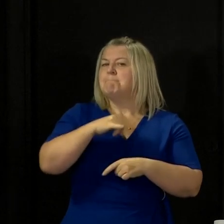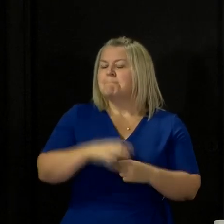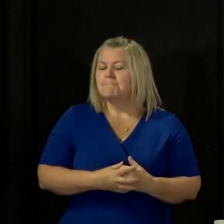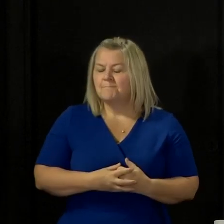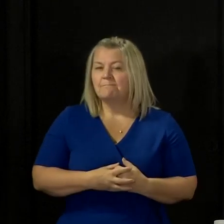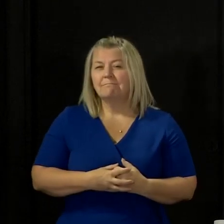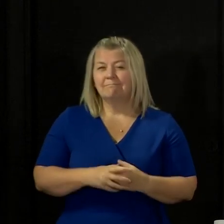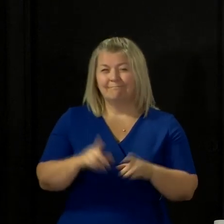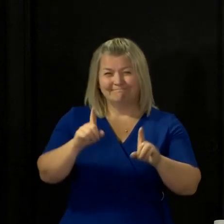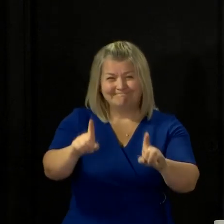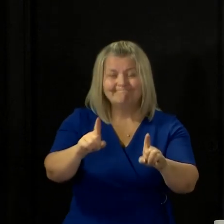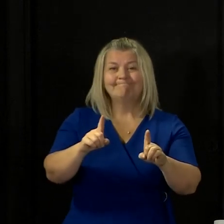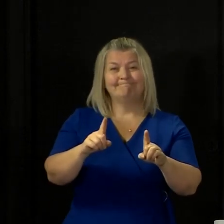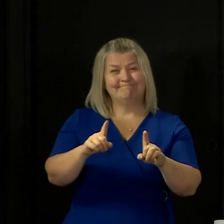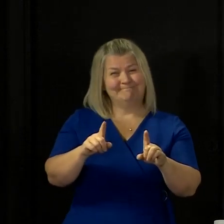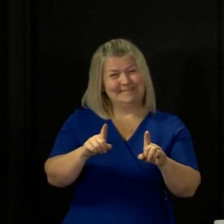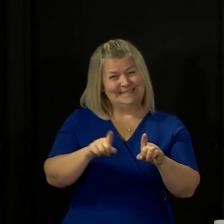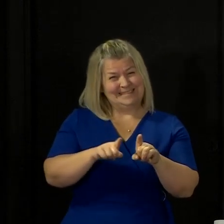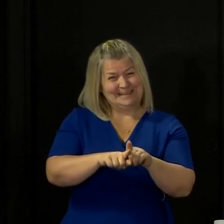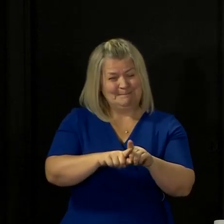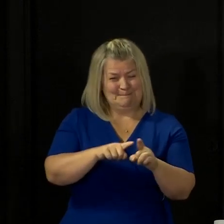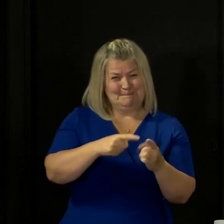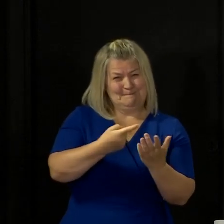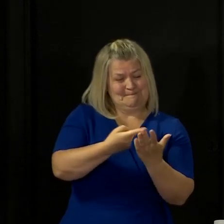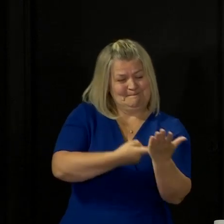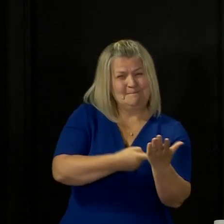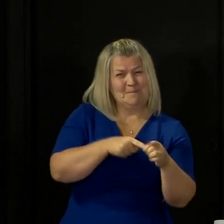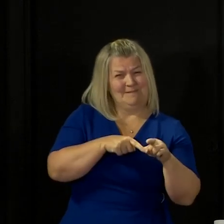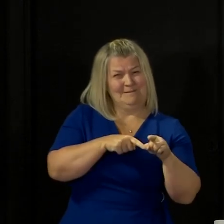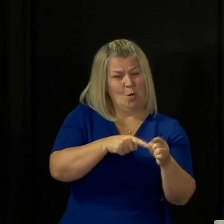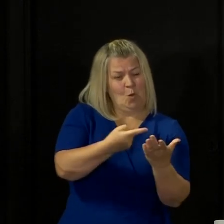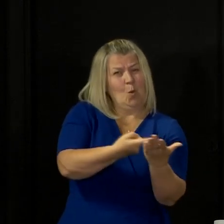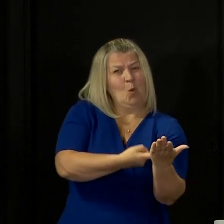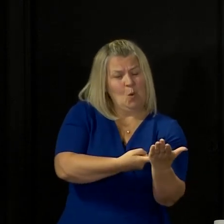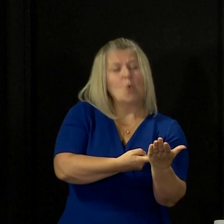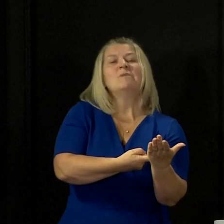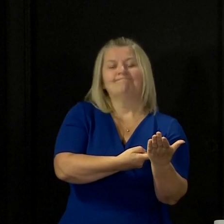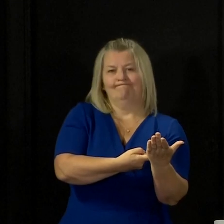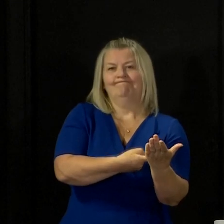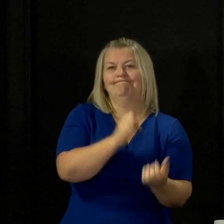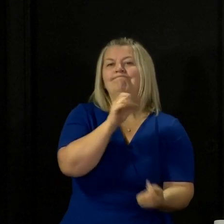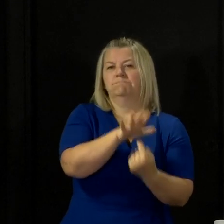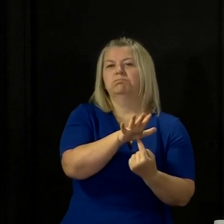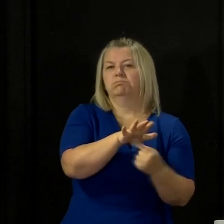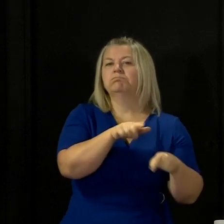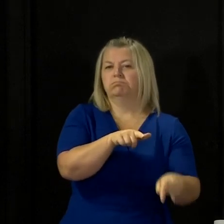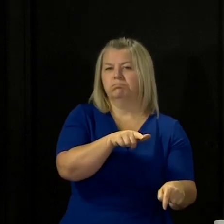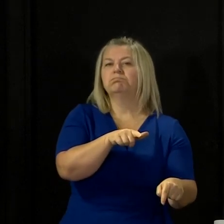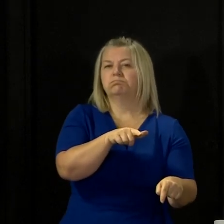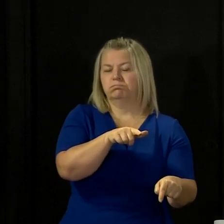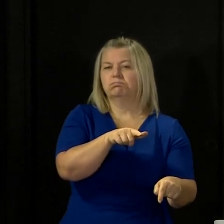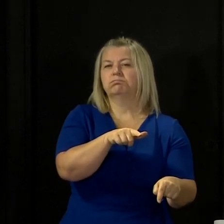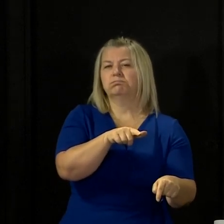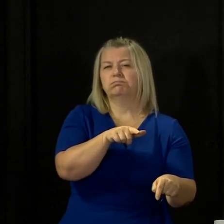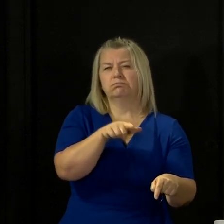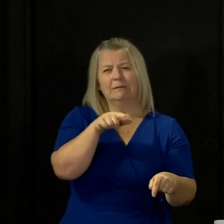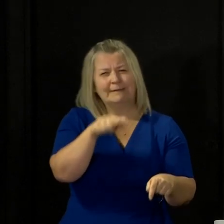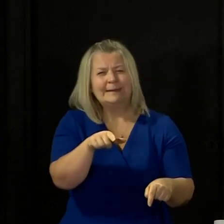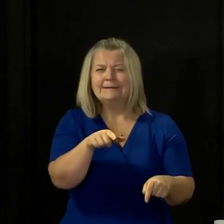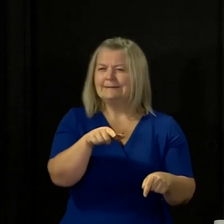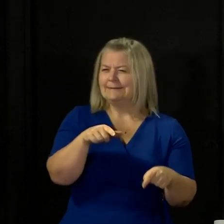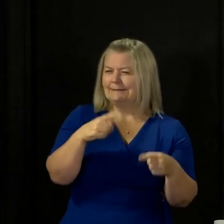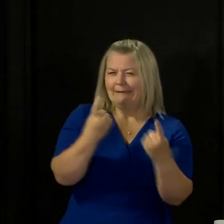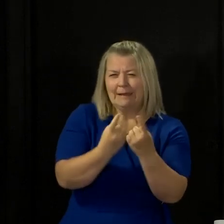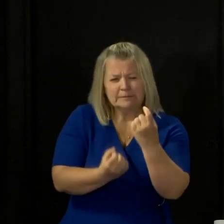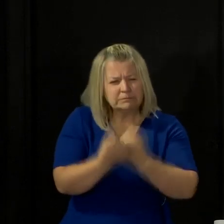But sticking with this for a bit longer really does matter. These painful but necessary sacrifices have brought us to